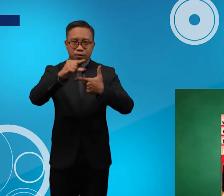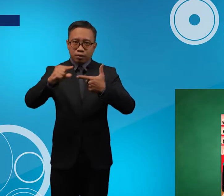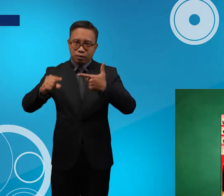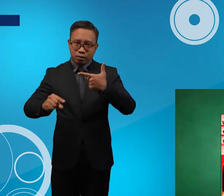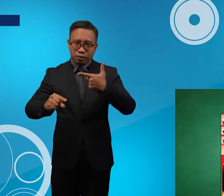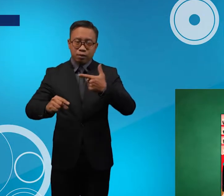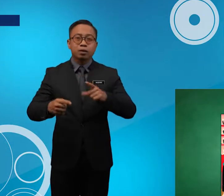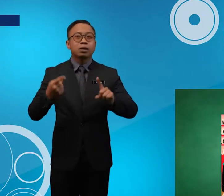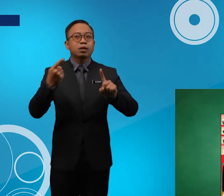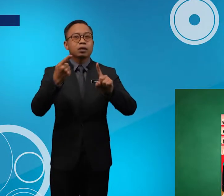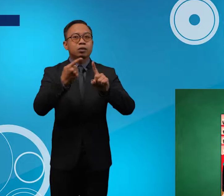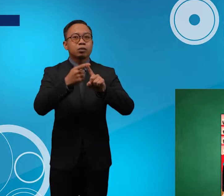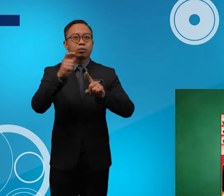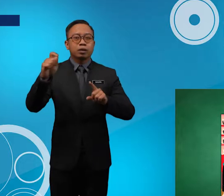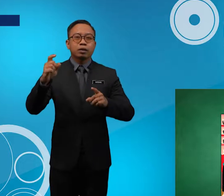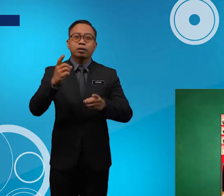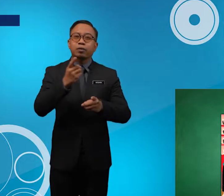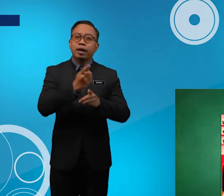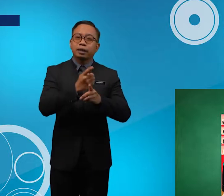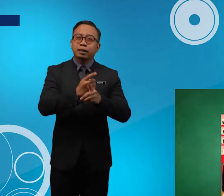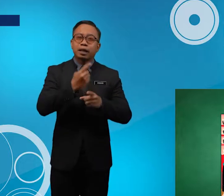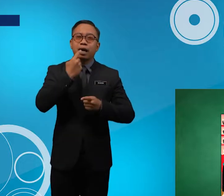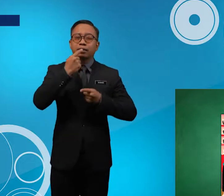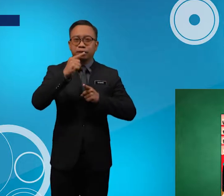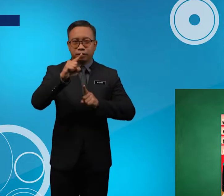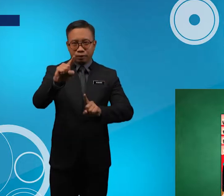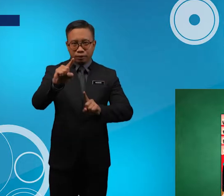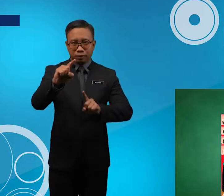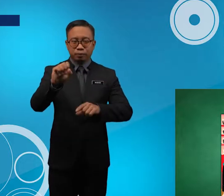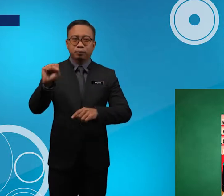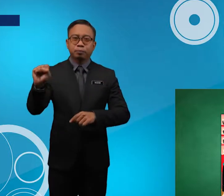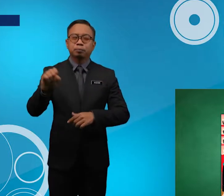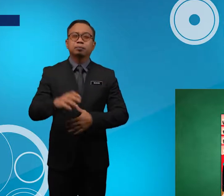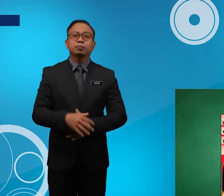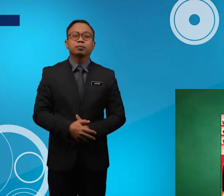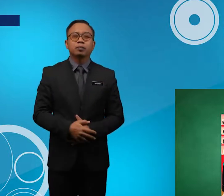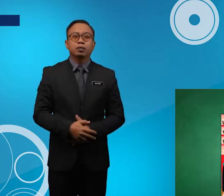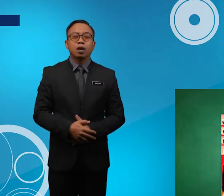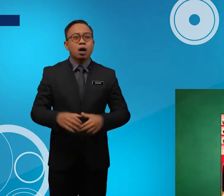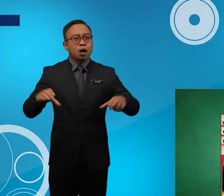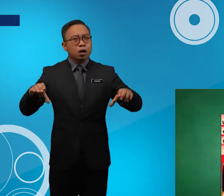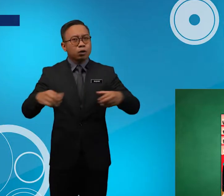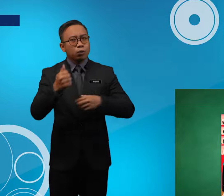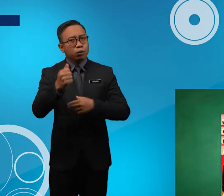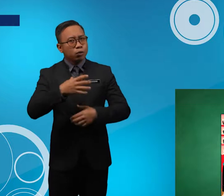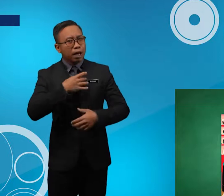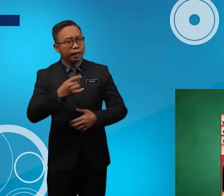To The Correct Answers Do You Like